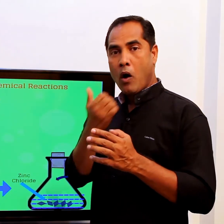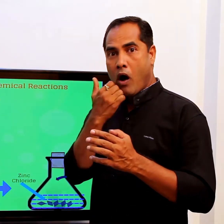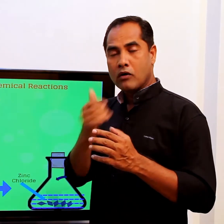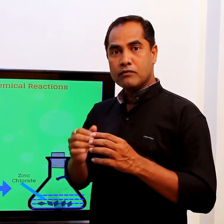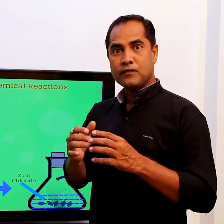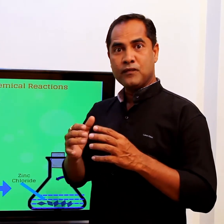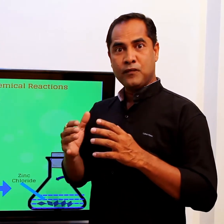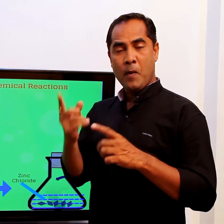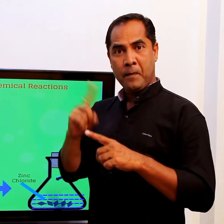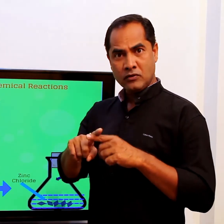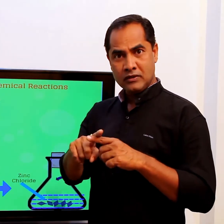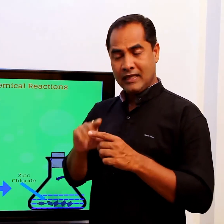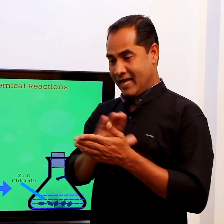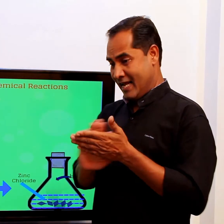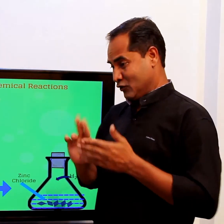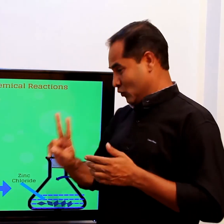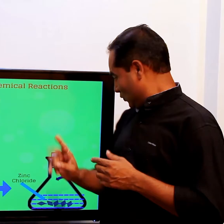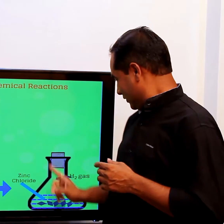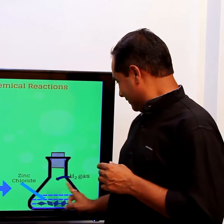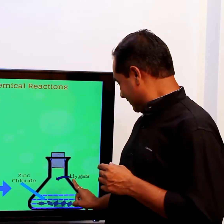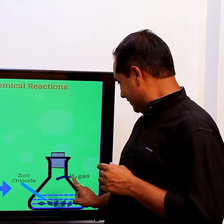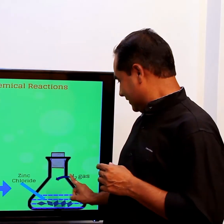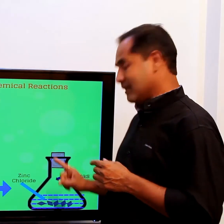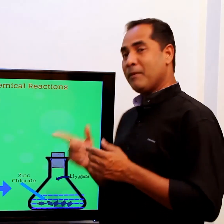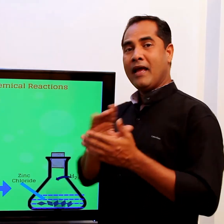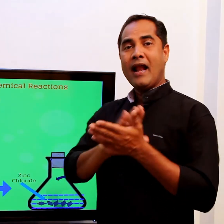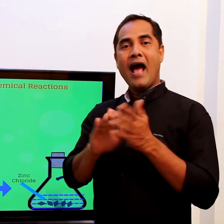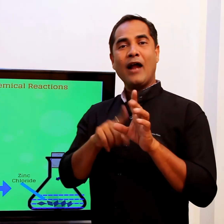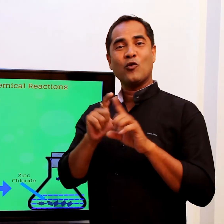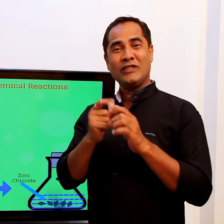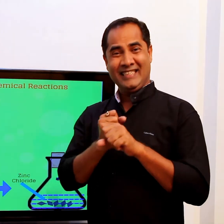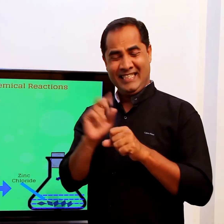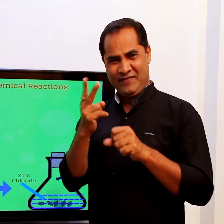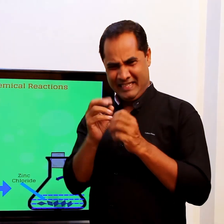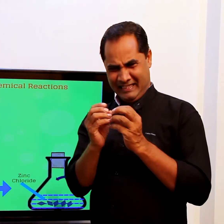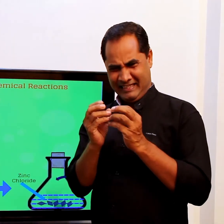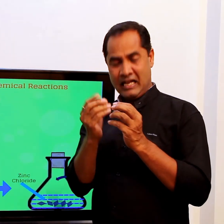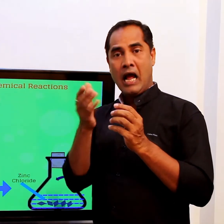Plus a chemical reaction. A occurs and hydrogen gas is emitted.